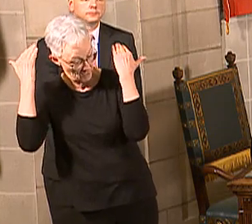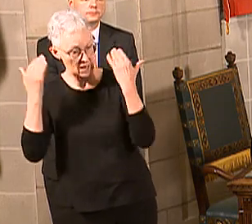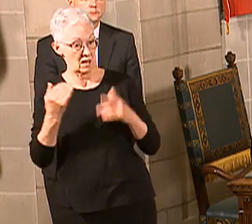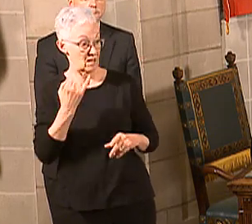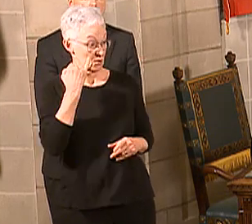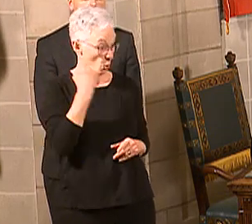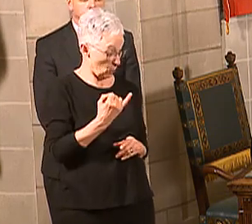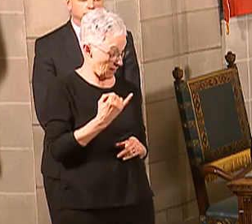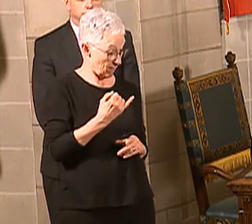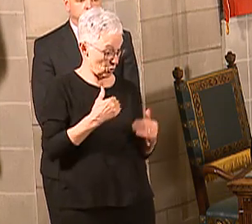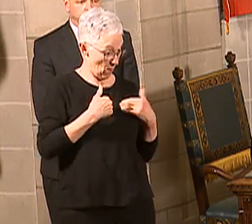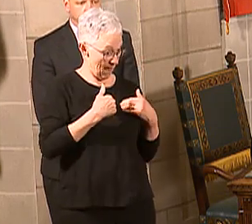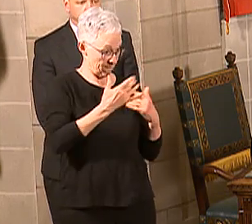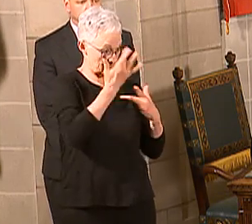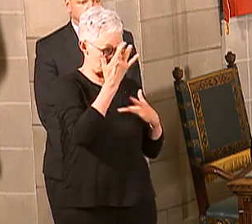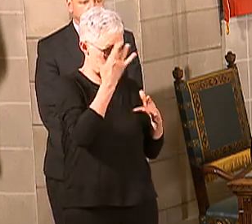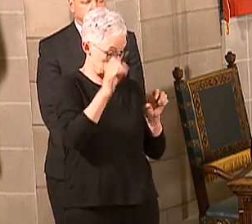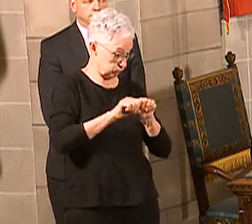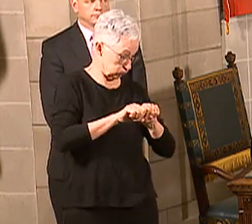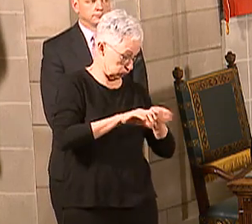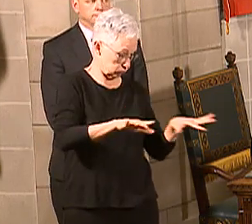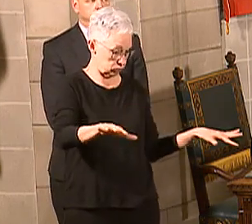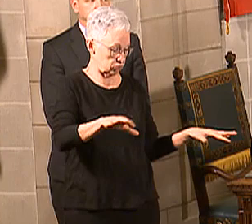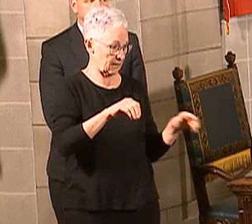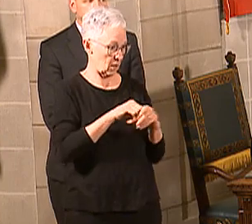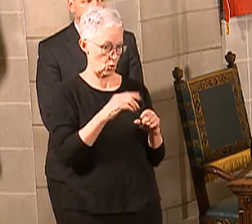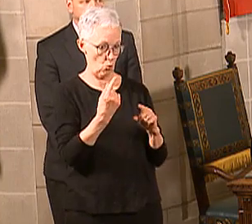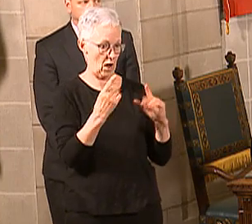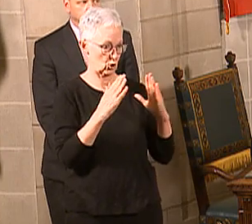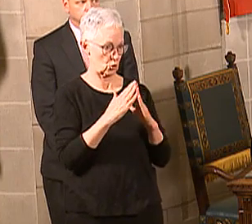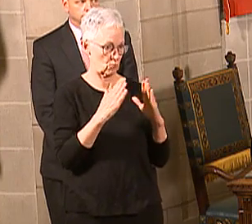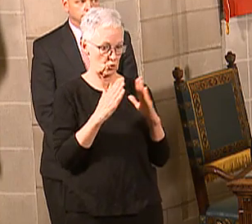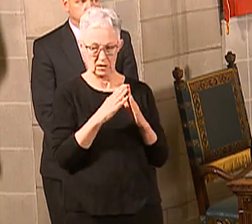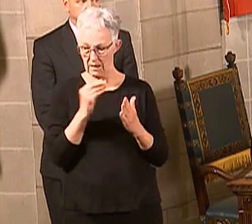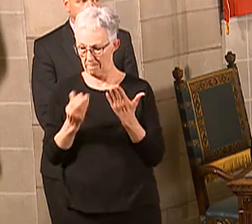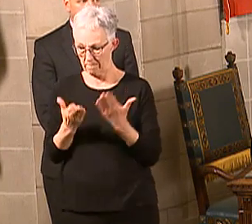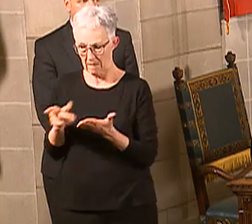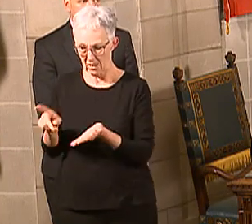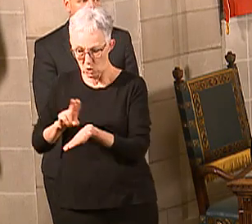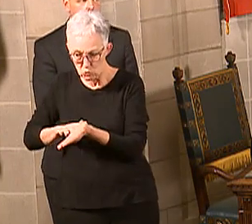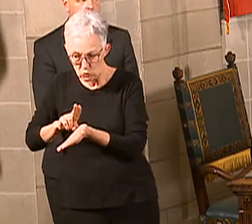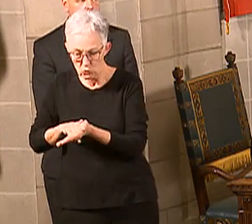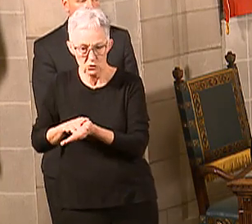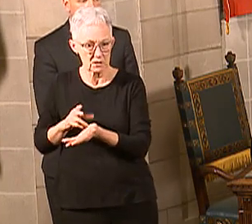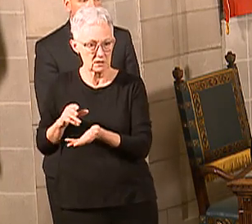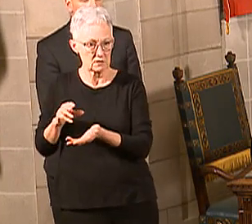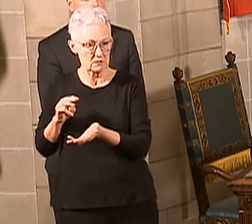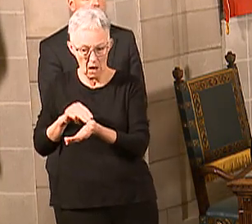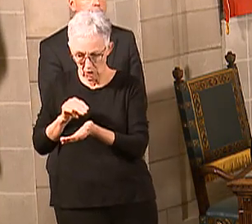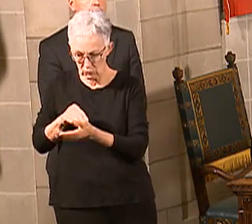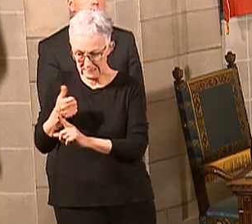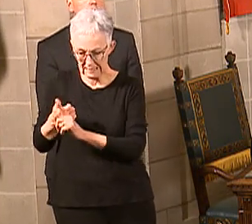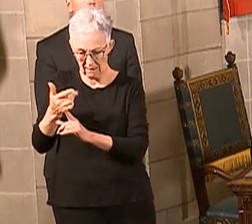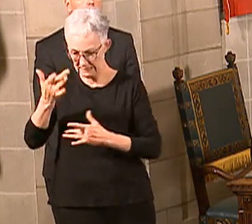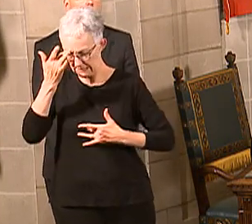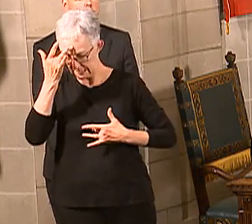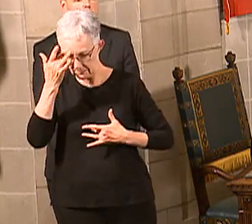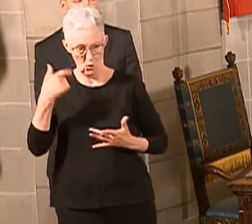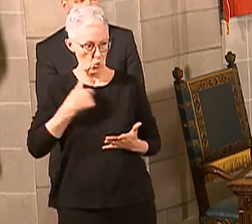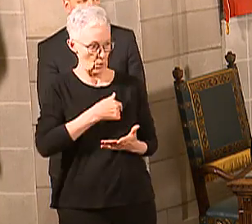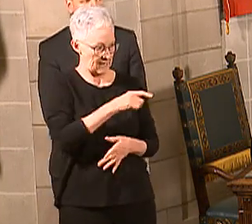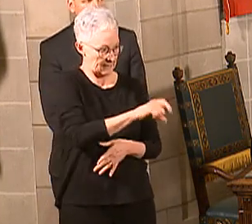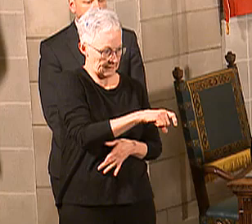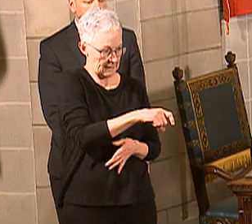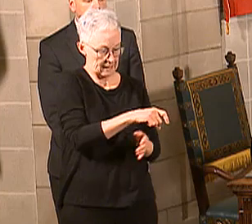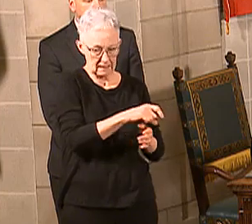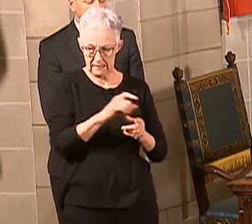community, when we start talking about team members being infected, either self-quarantining or having to be quarantined, then we're taking the number of available